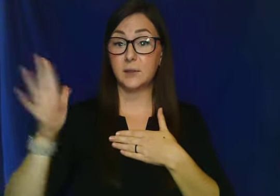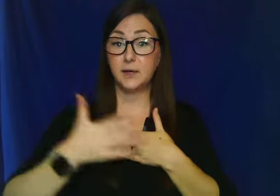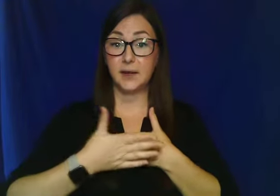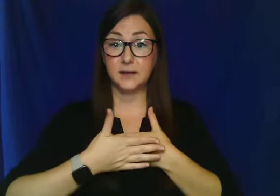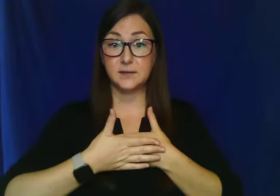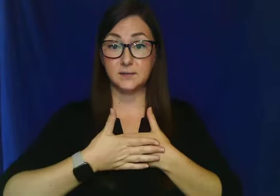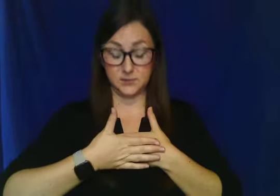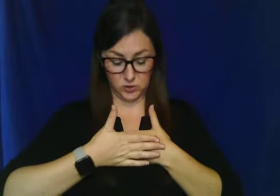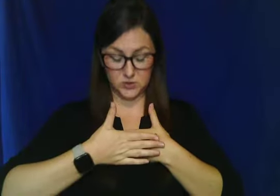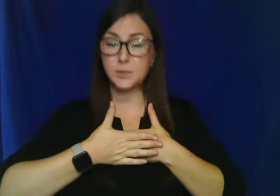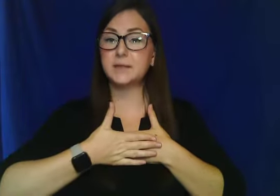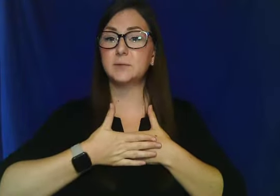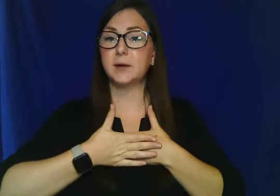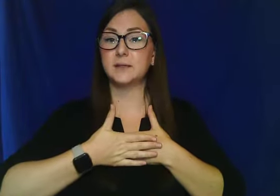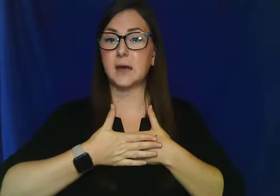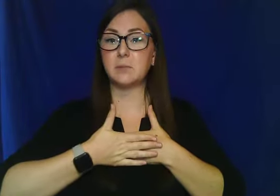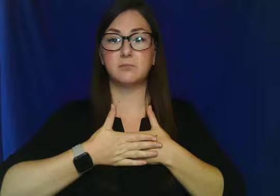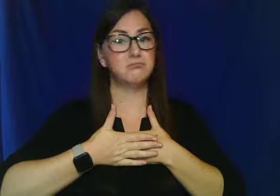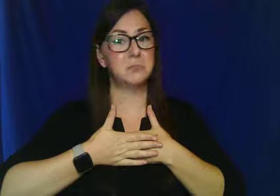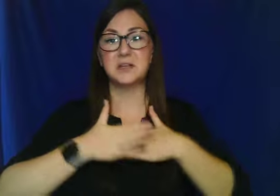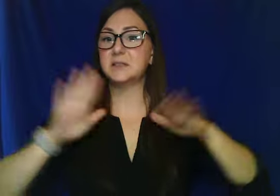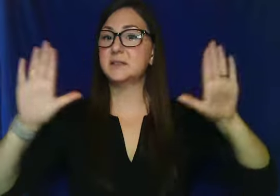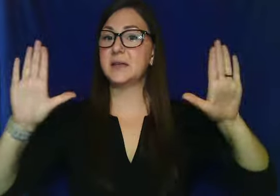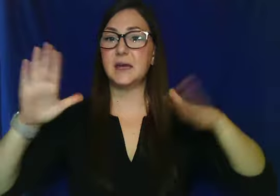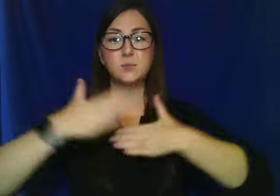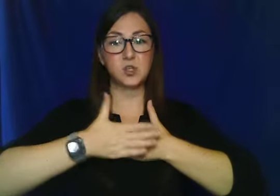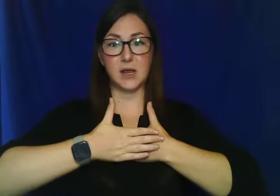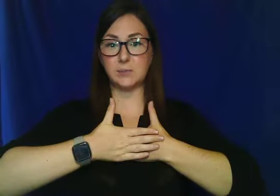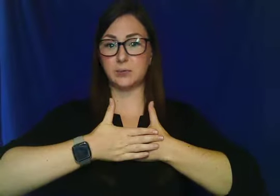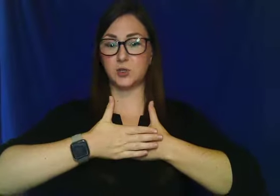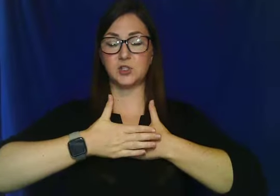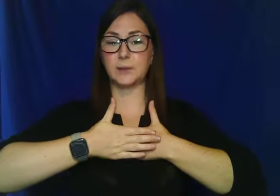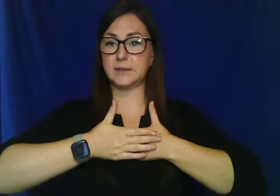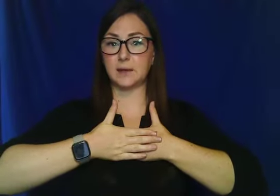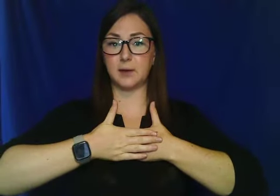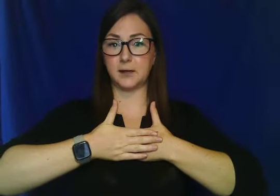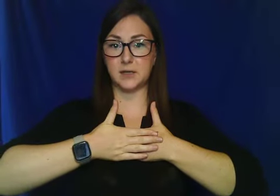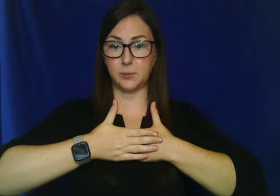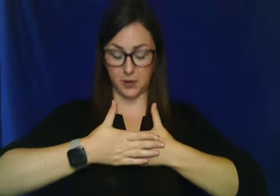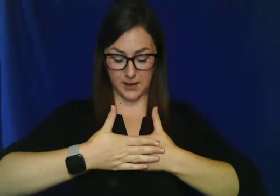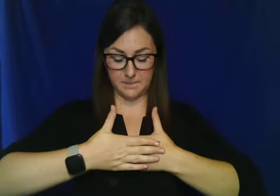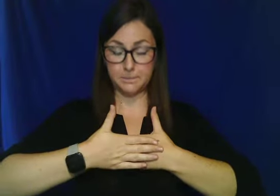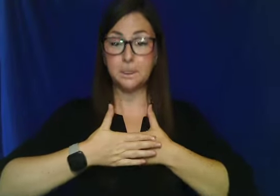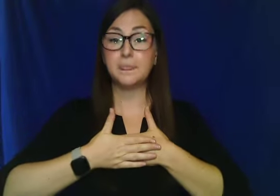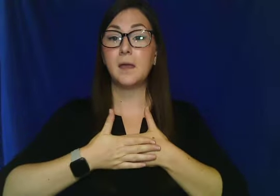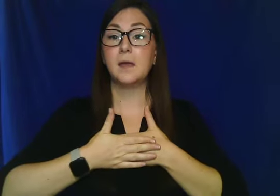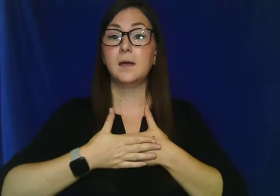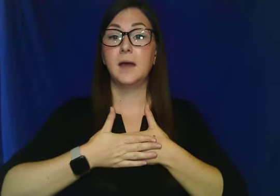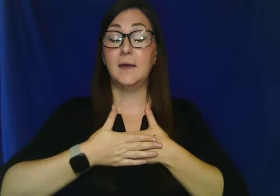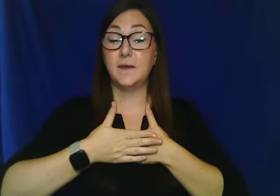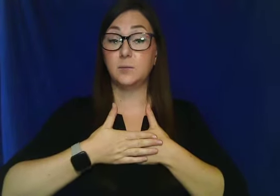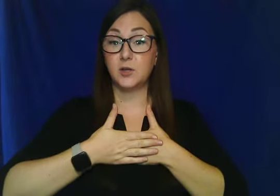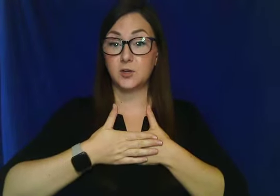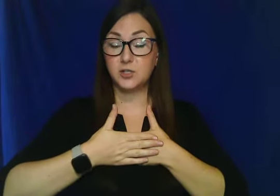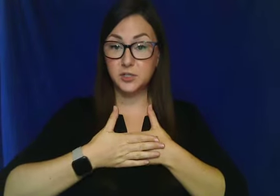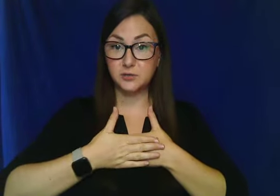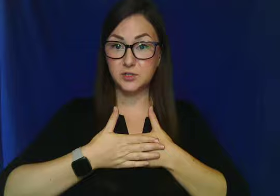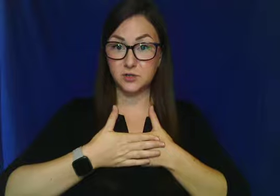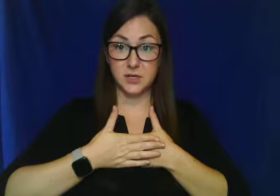dominant hand. Just place it right on top. Same shape. You're just placing it right on top. Okay? And then what you're going to do is you're going to take